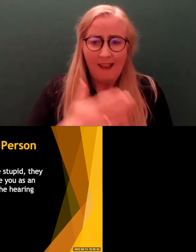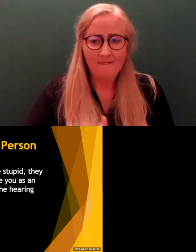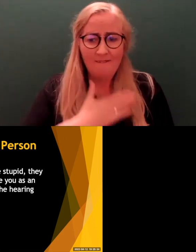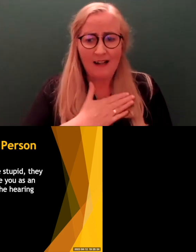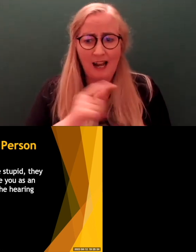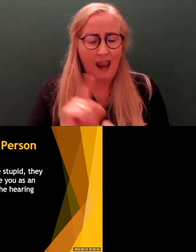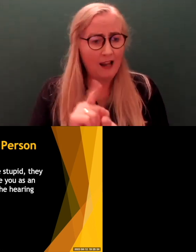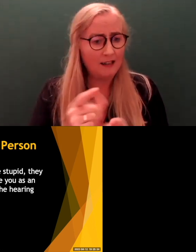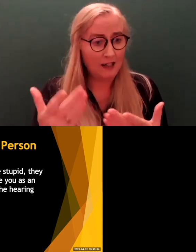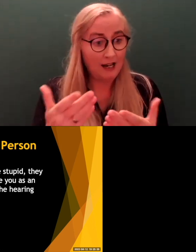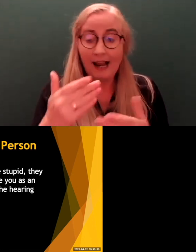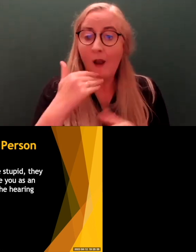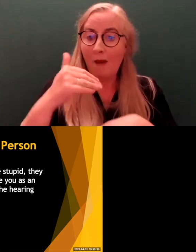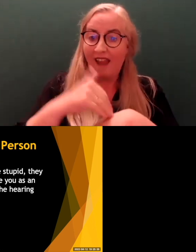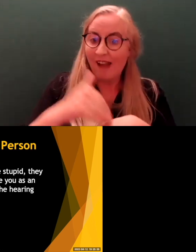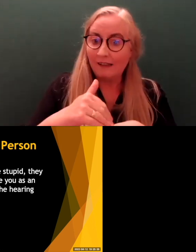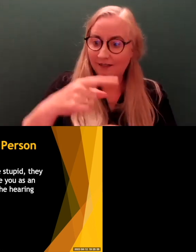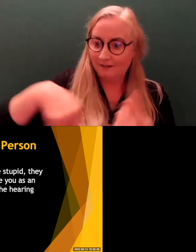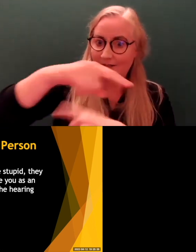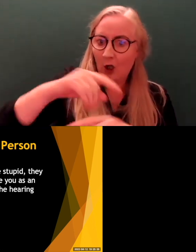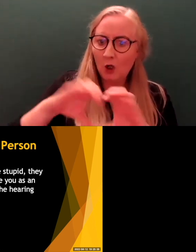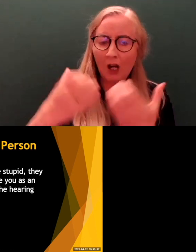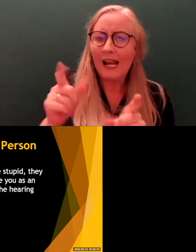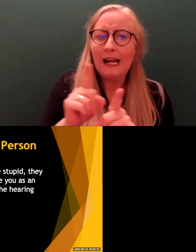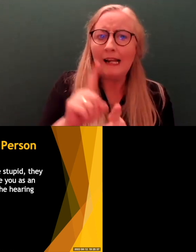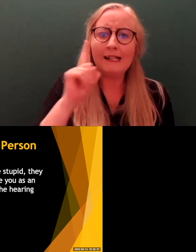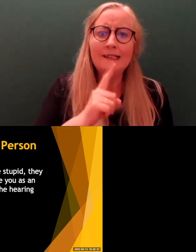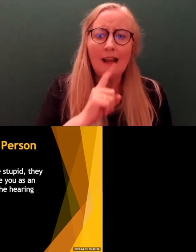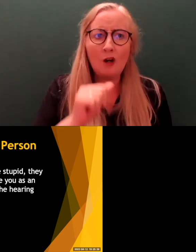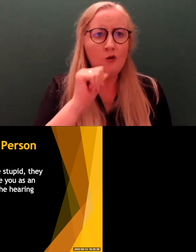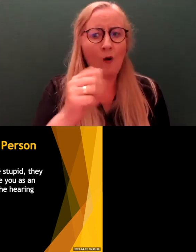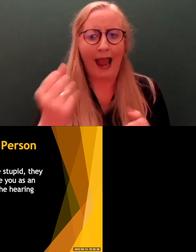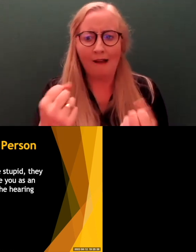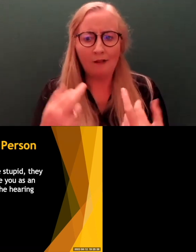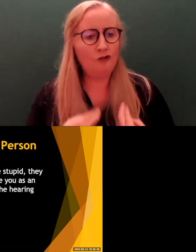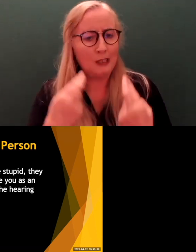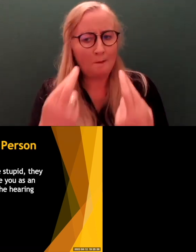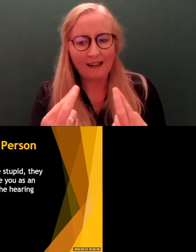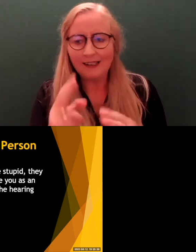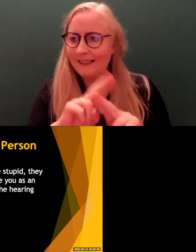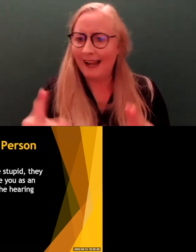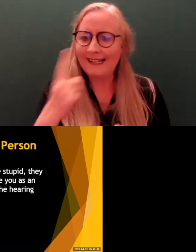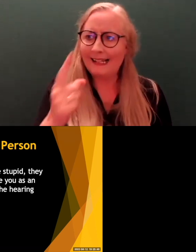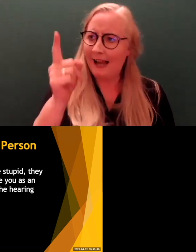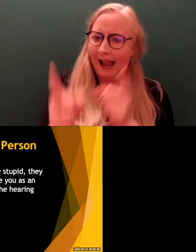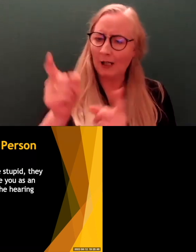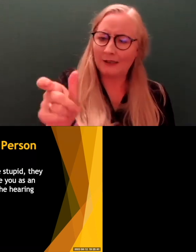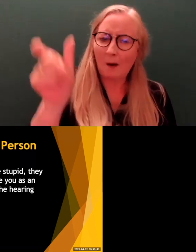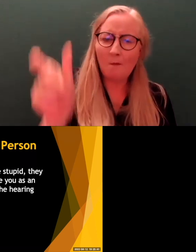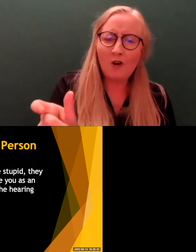on the community overall, that deaf people are not respected and are not seen as individuals and kind of, I guess,